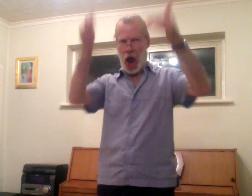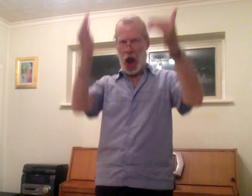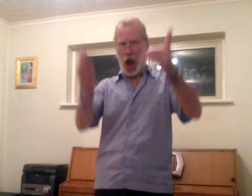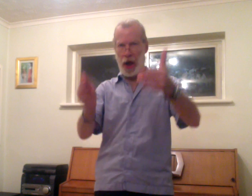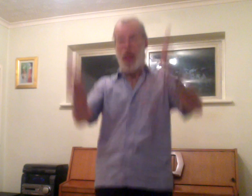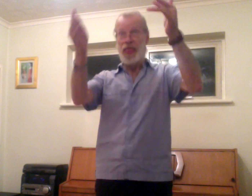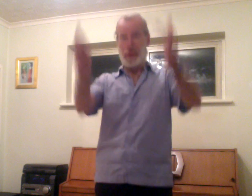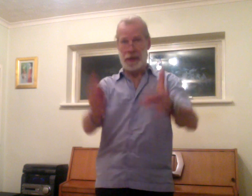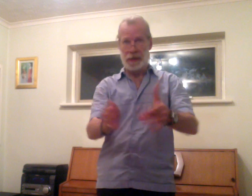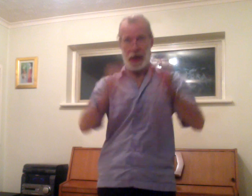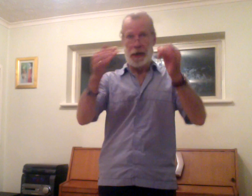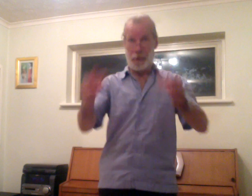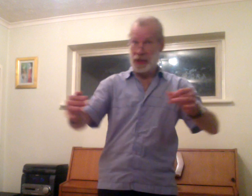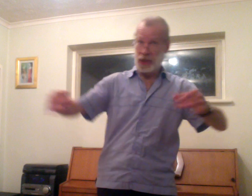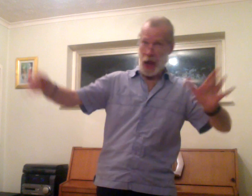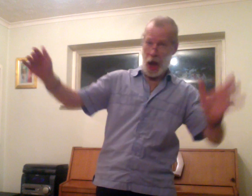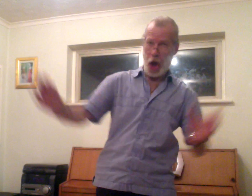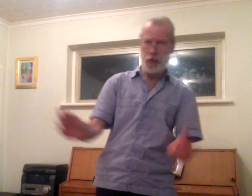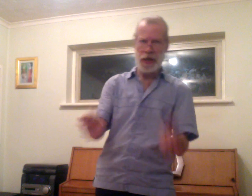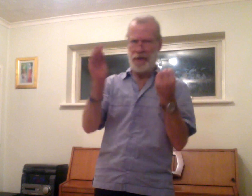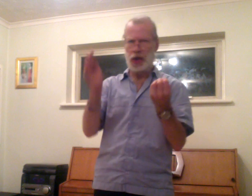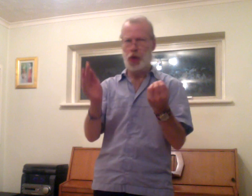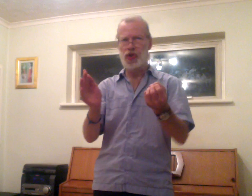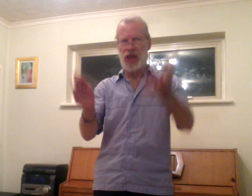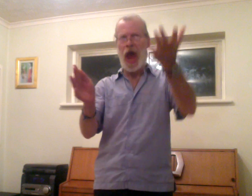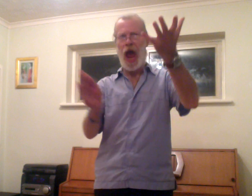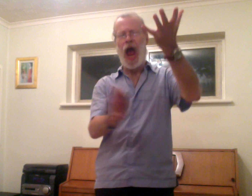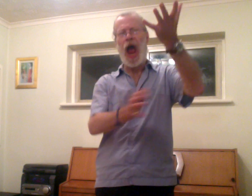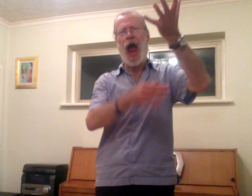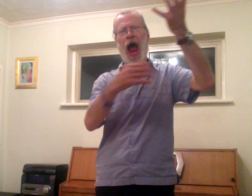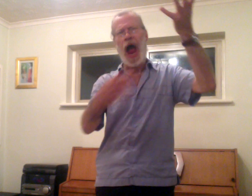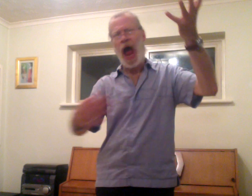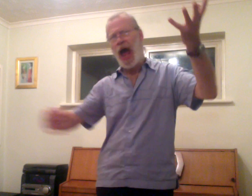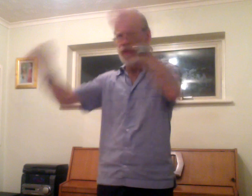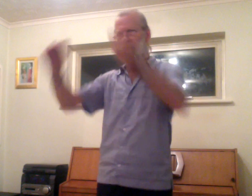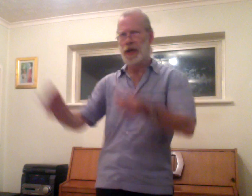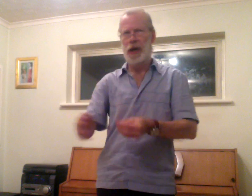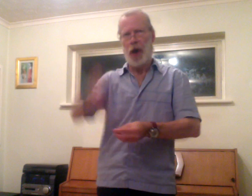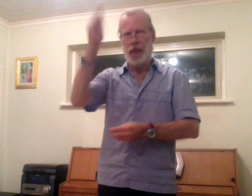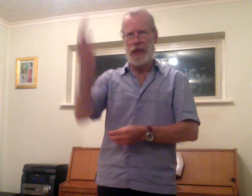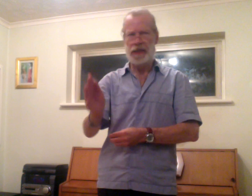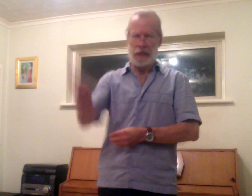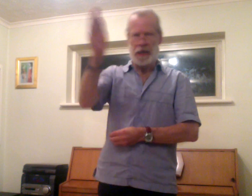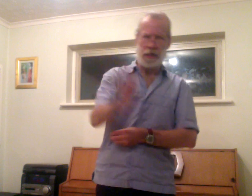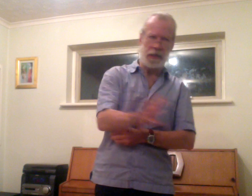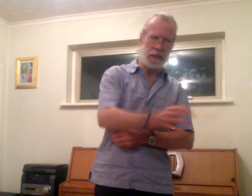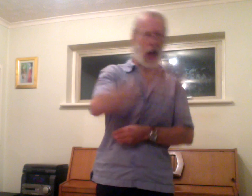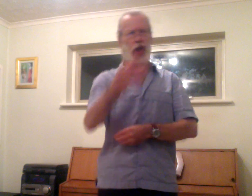The sun is now never to serve And such glorious And